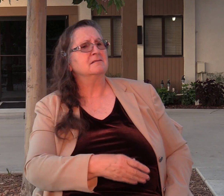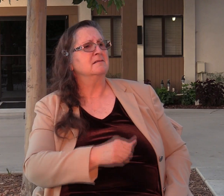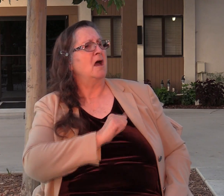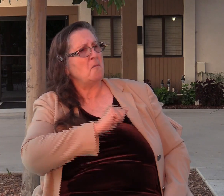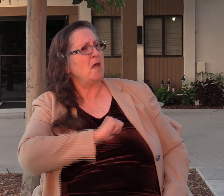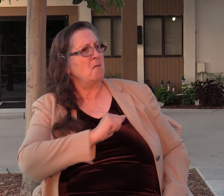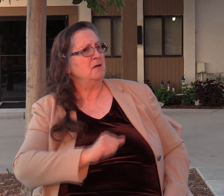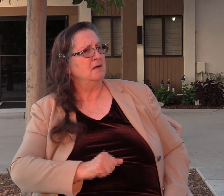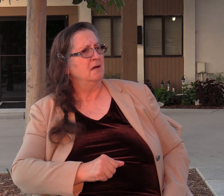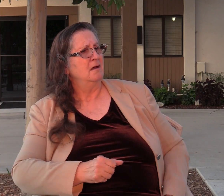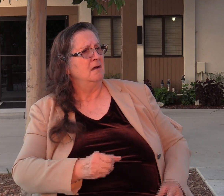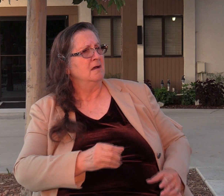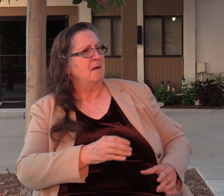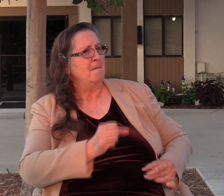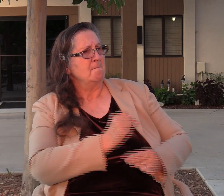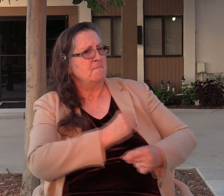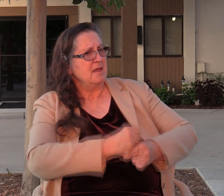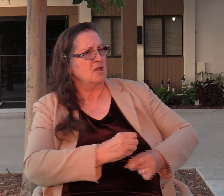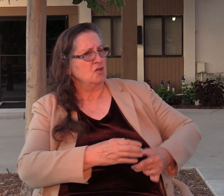your army and come fight me. Right?